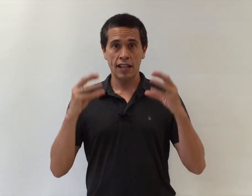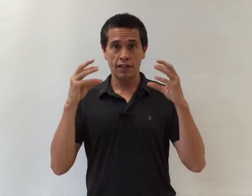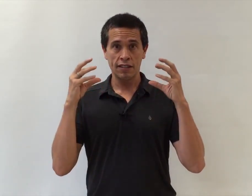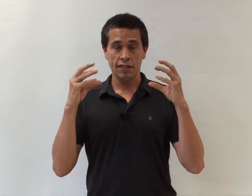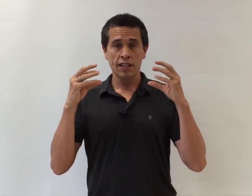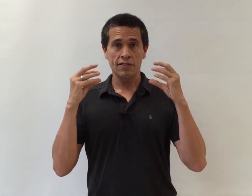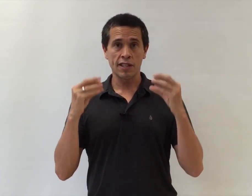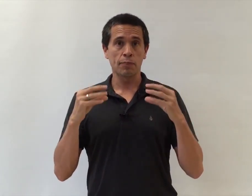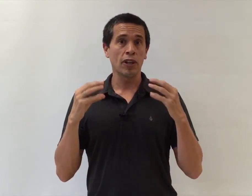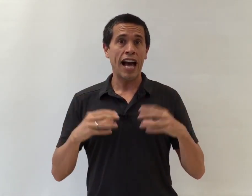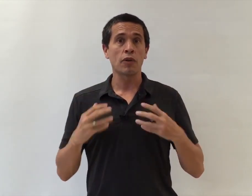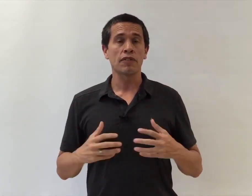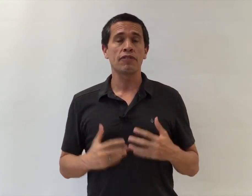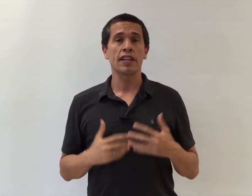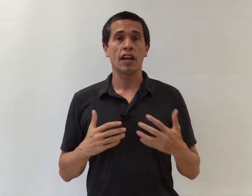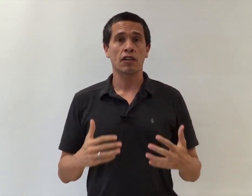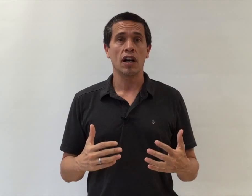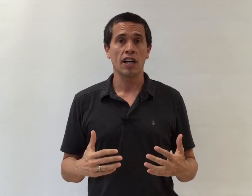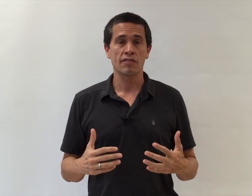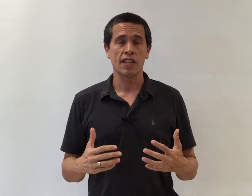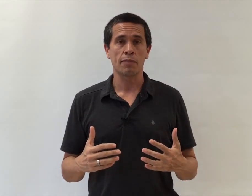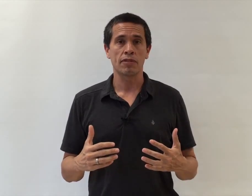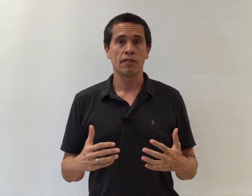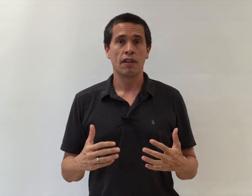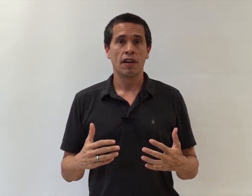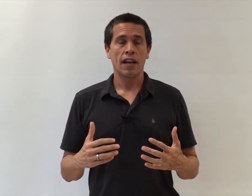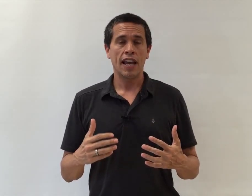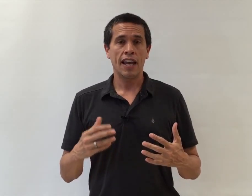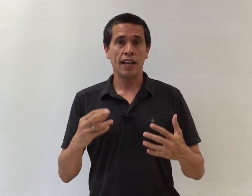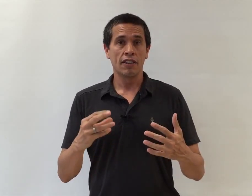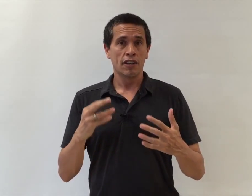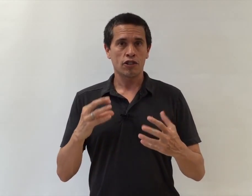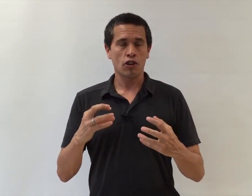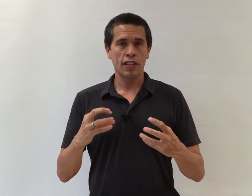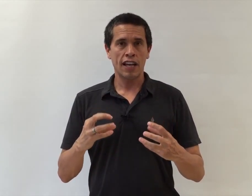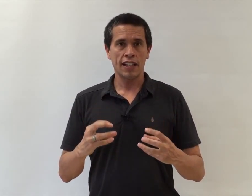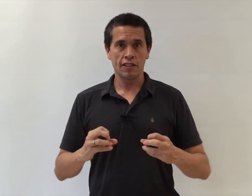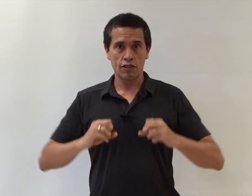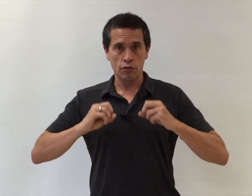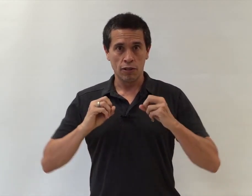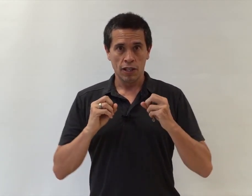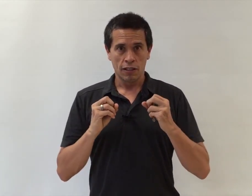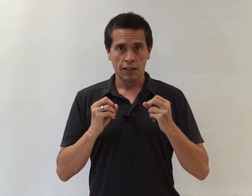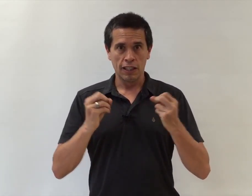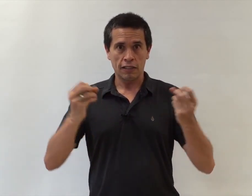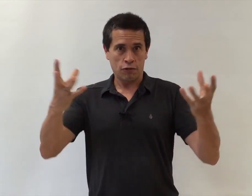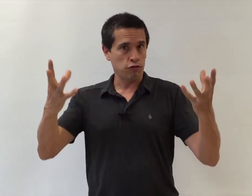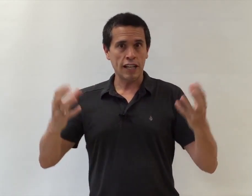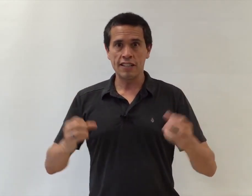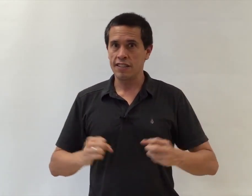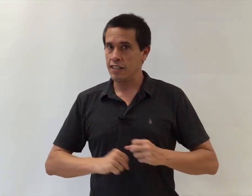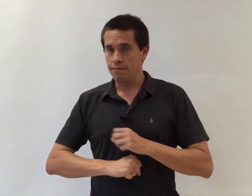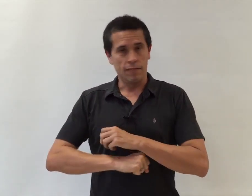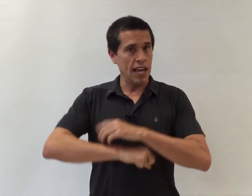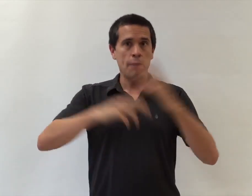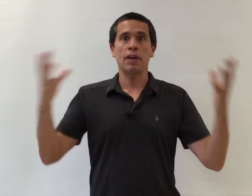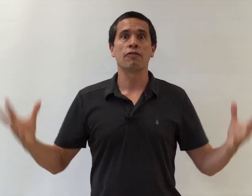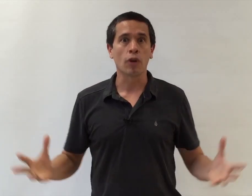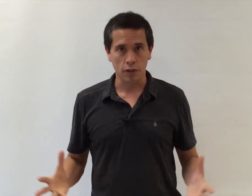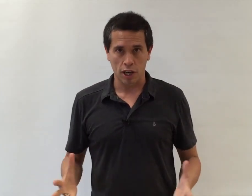take this simple out of thin air concept and turn that into crazy epic vocal